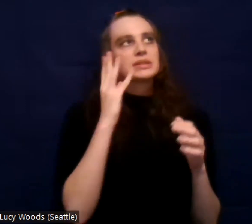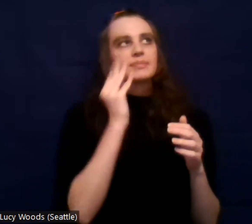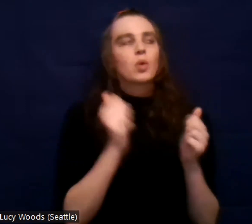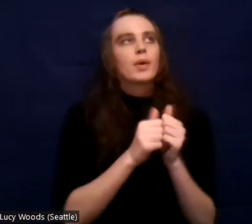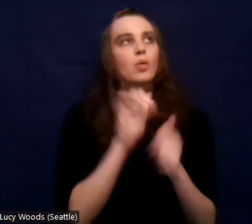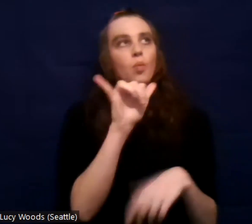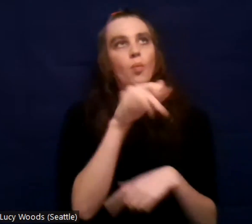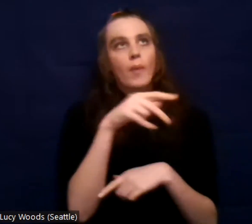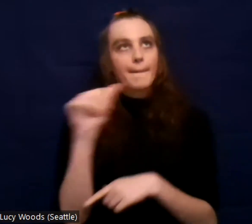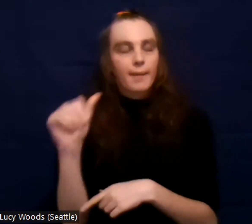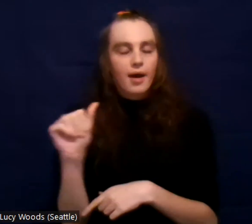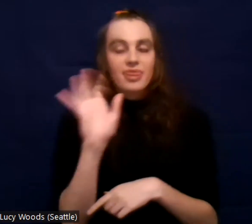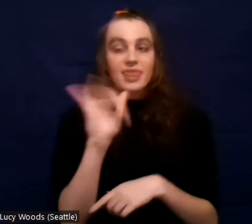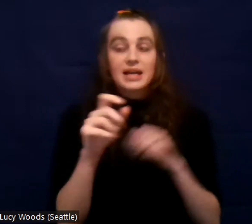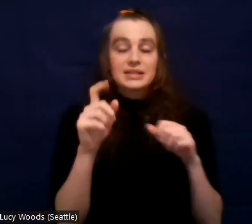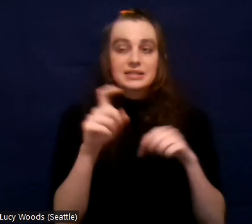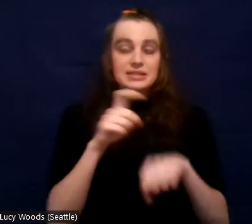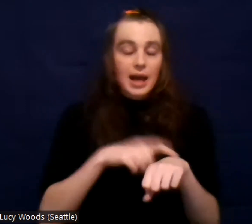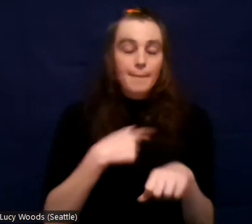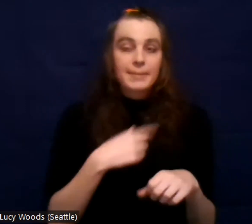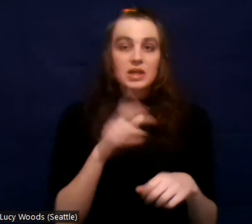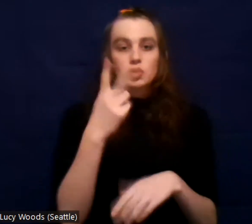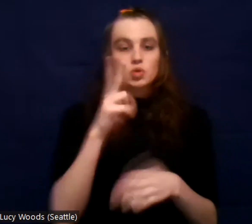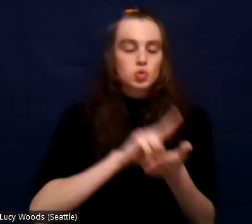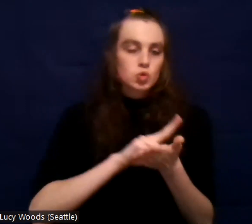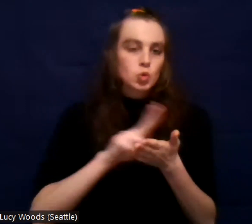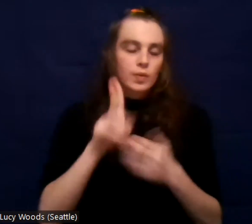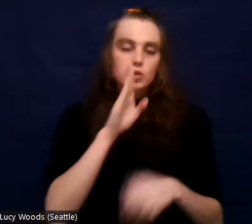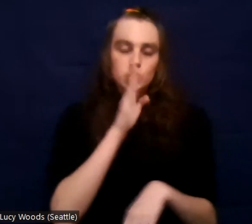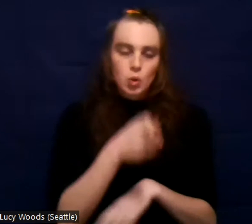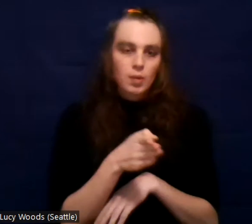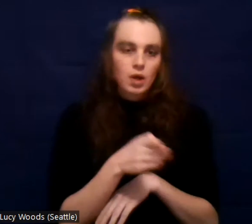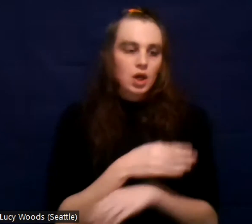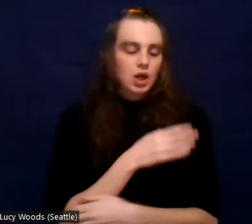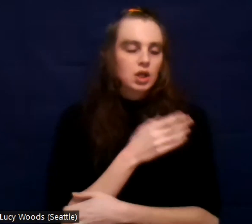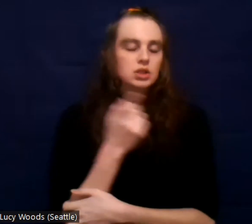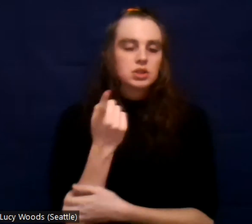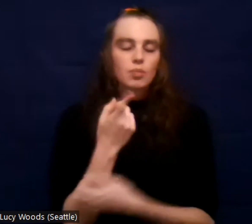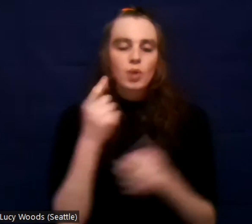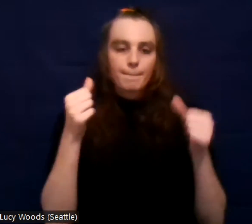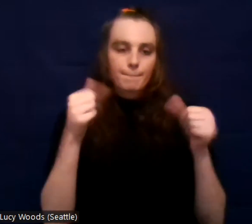Um, and someone posted on Facebook about going to, uh,